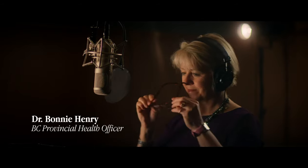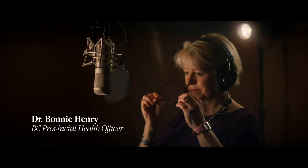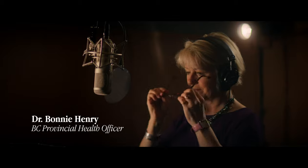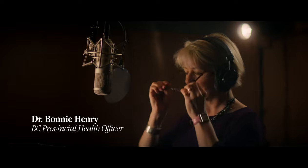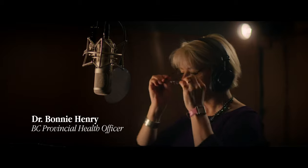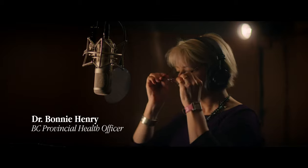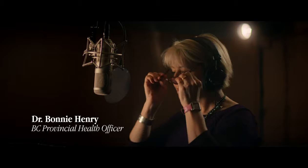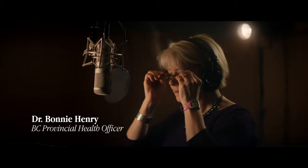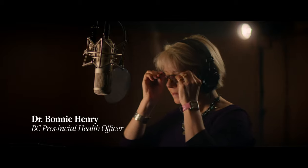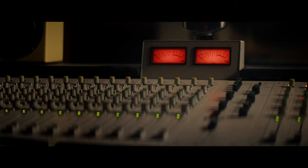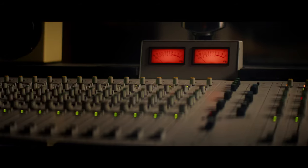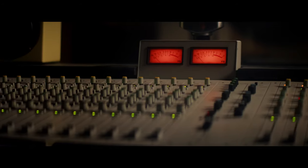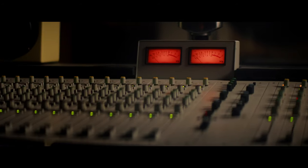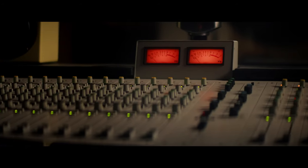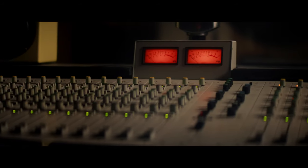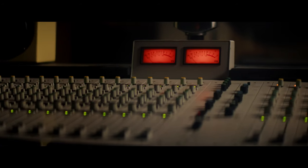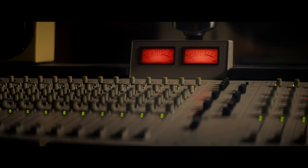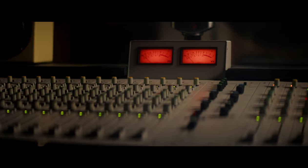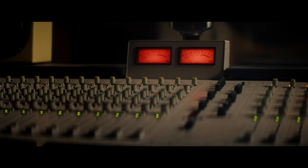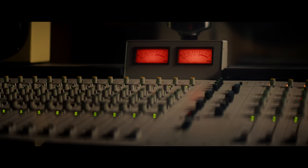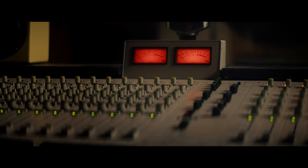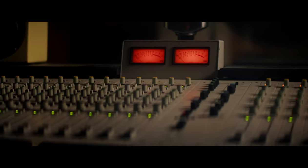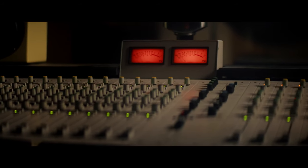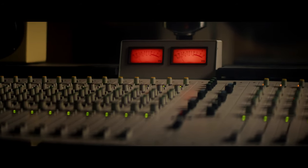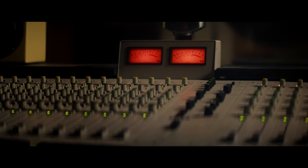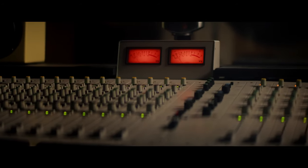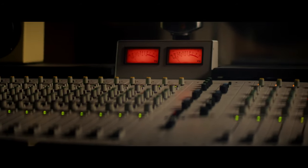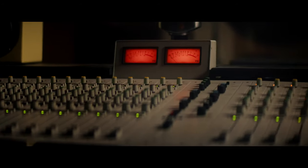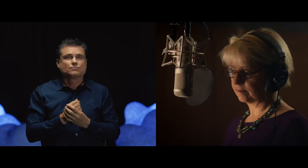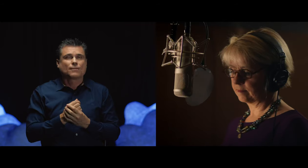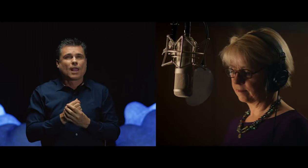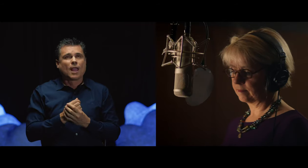Follow Jackie längs.